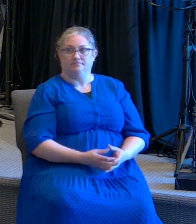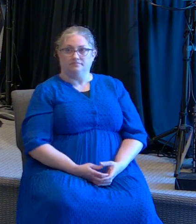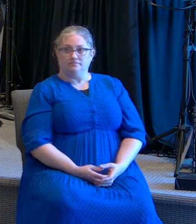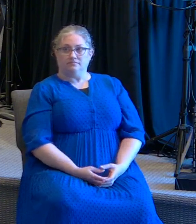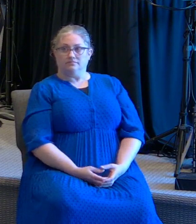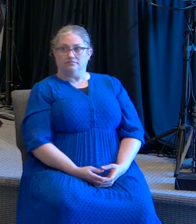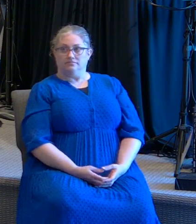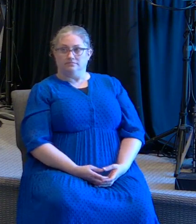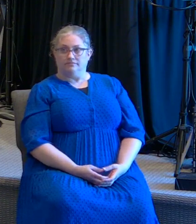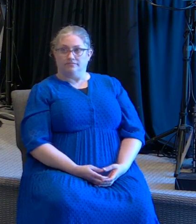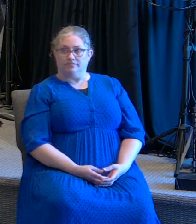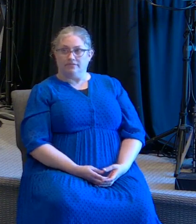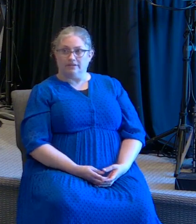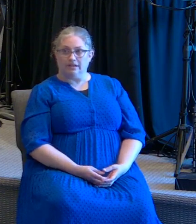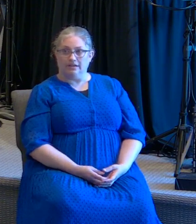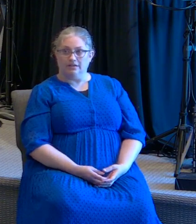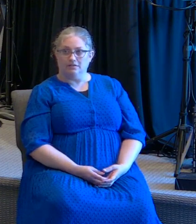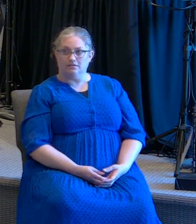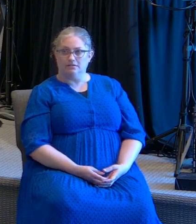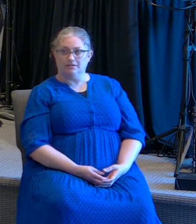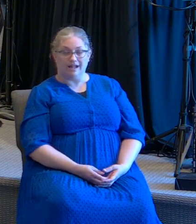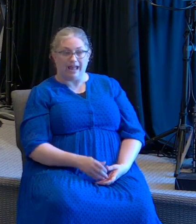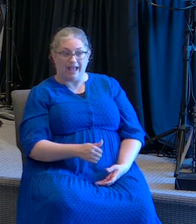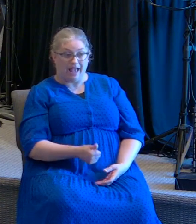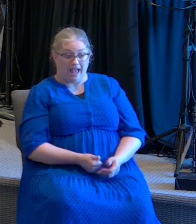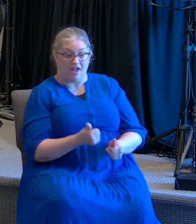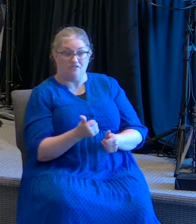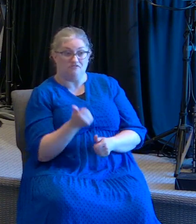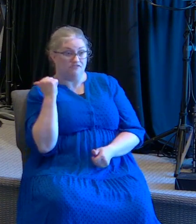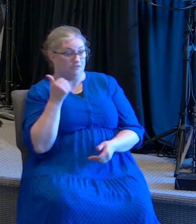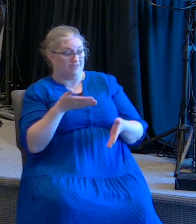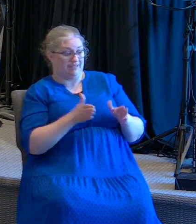he said I wouldn't let him prophesy bad things to Israel